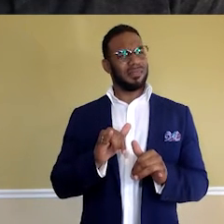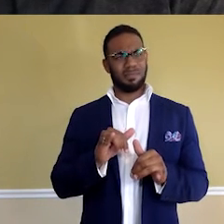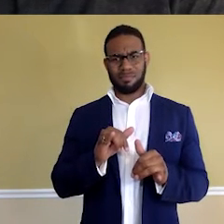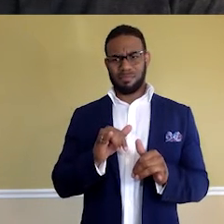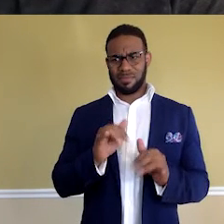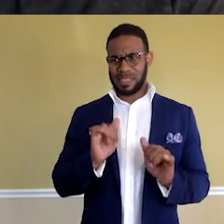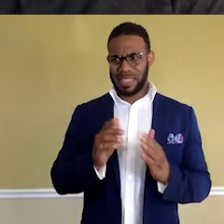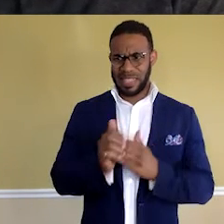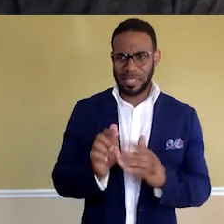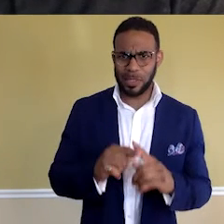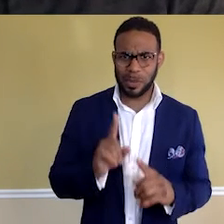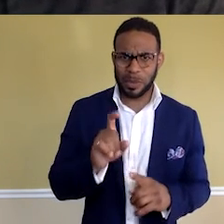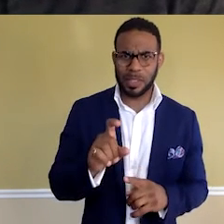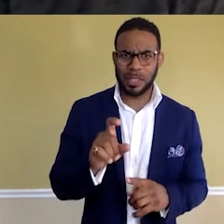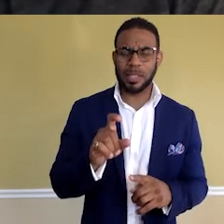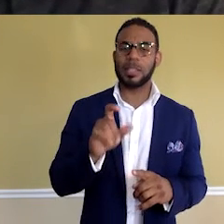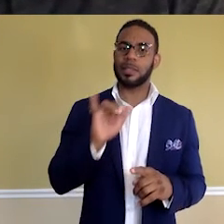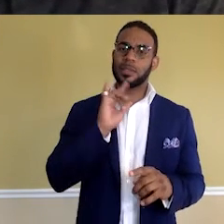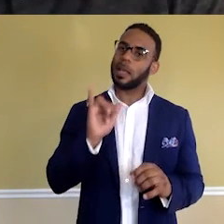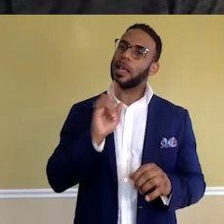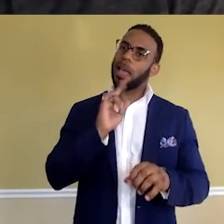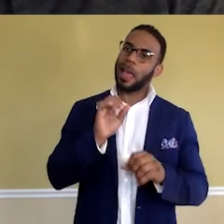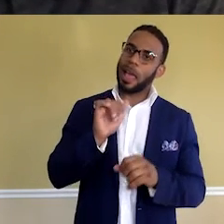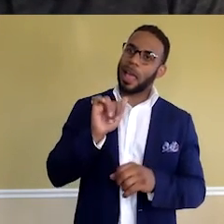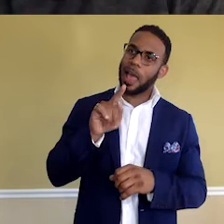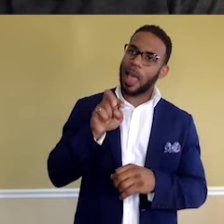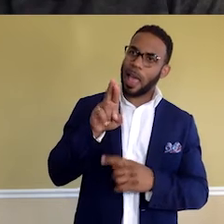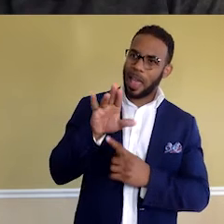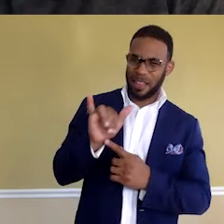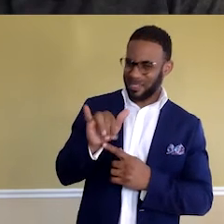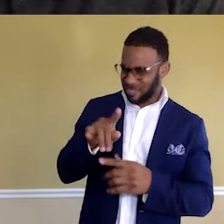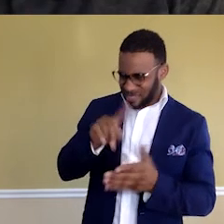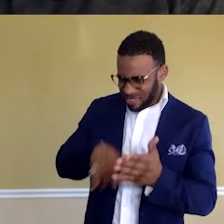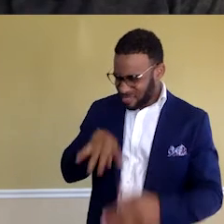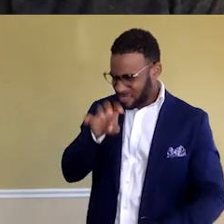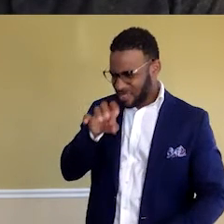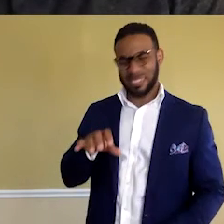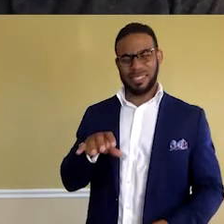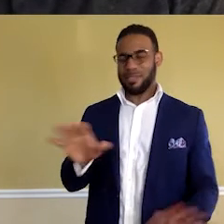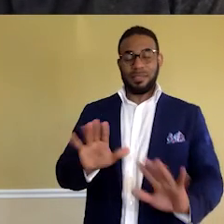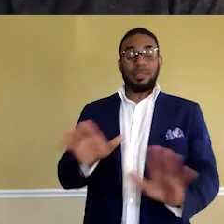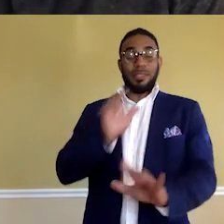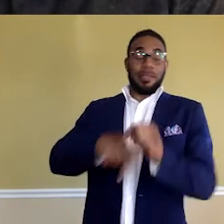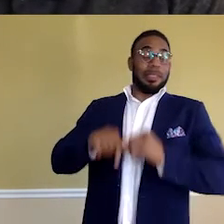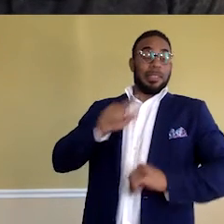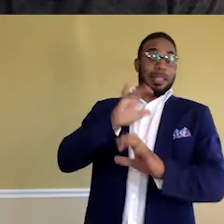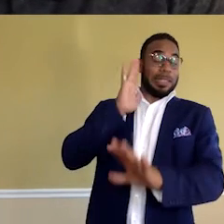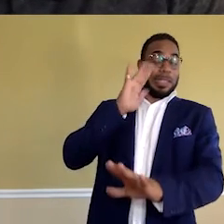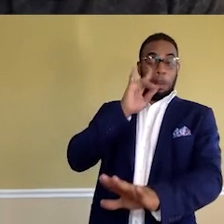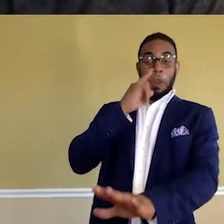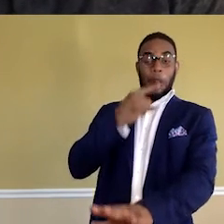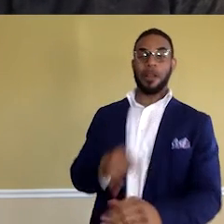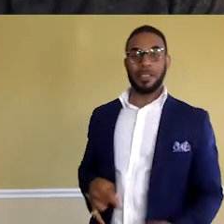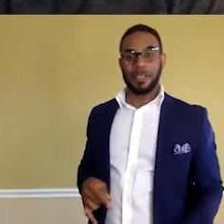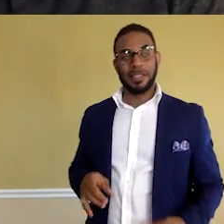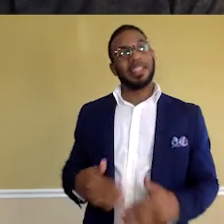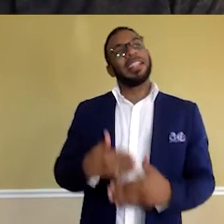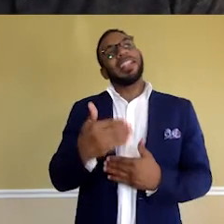can this lead to? And it was like actuary. And I looked at what an actuary was. was like, oh, heck, no, I'm not doing that. That sounds very boring. And then the next one was like